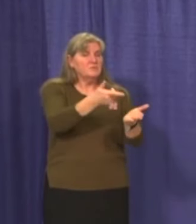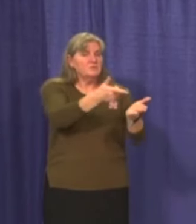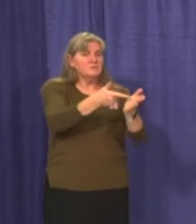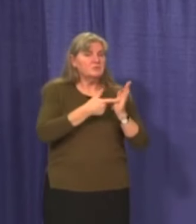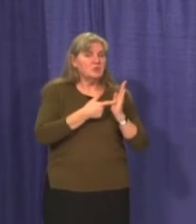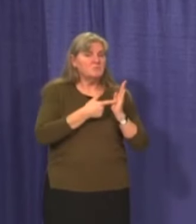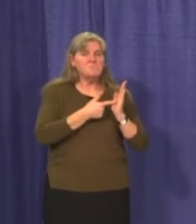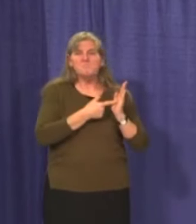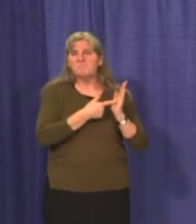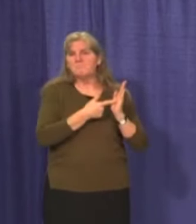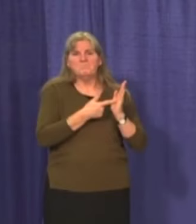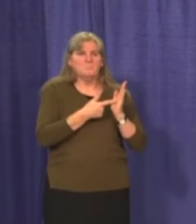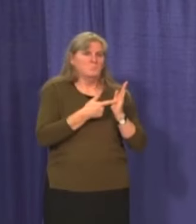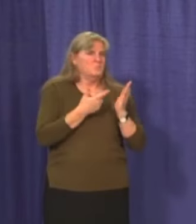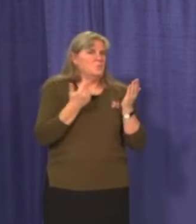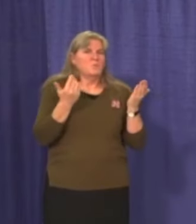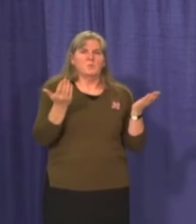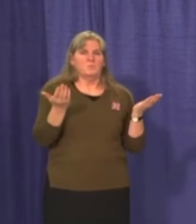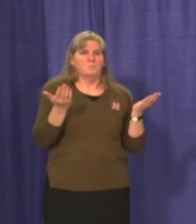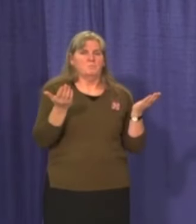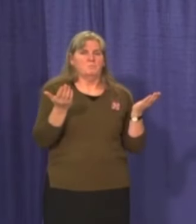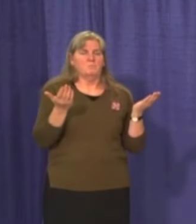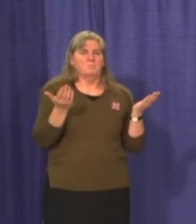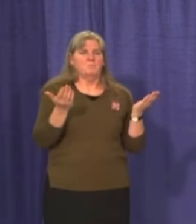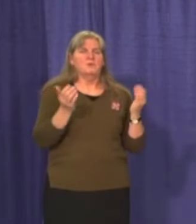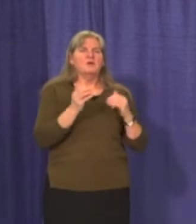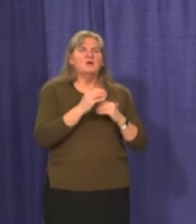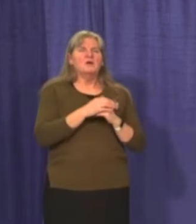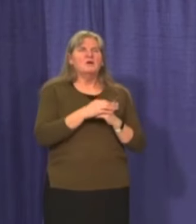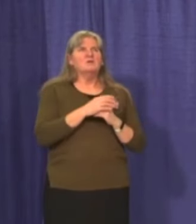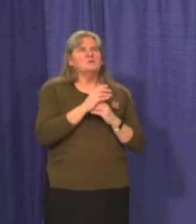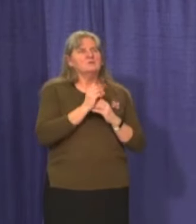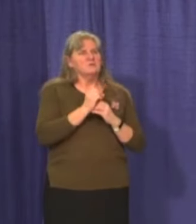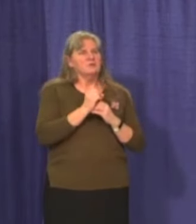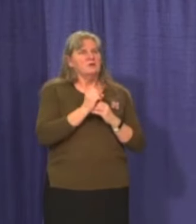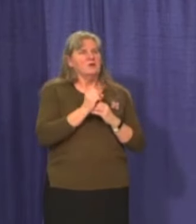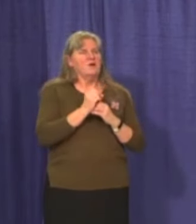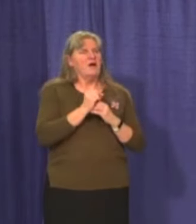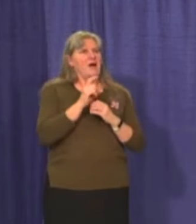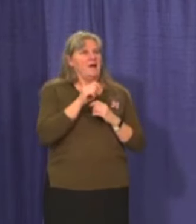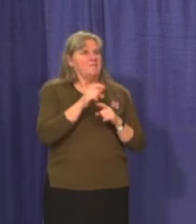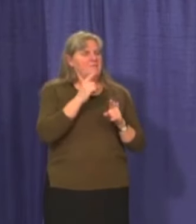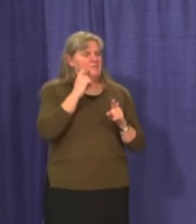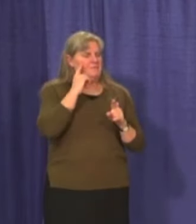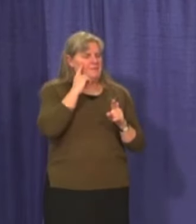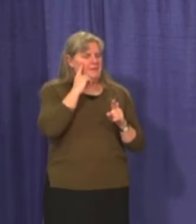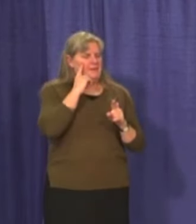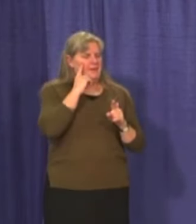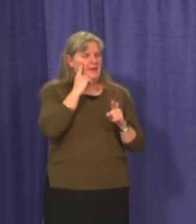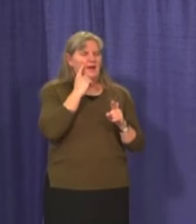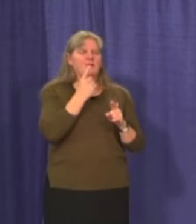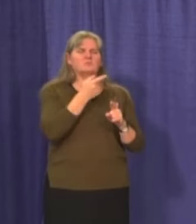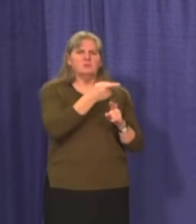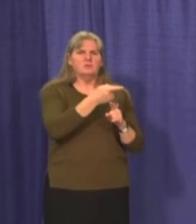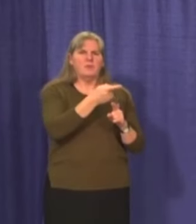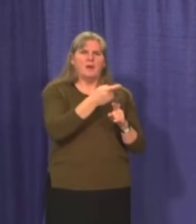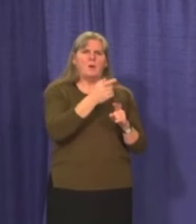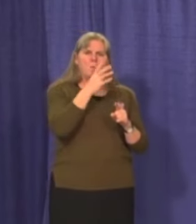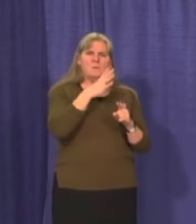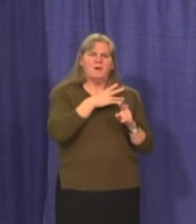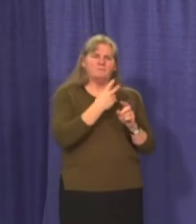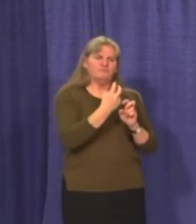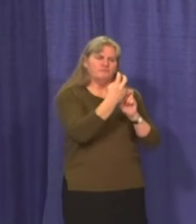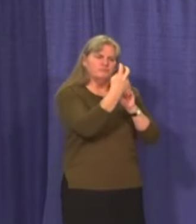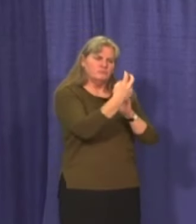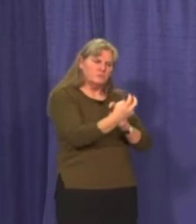what the actual, um, outcomes are. So it really goes back to that informed, um, conversation with a healthcare provider. So, uh,